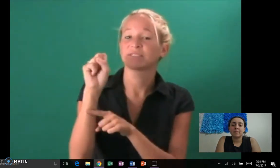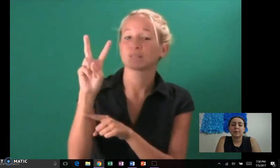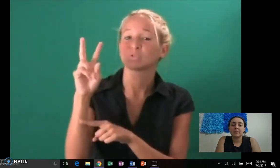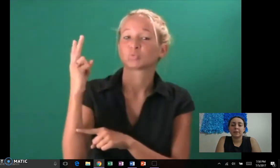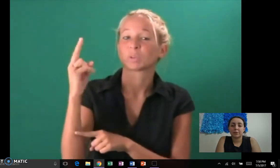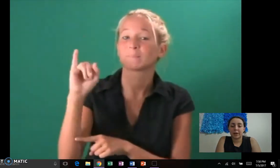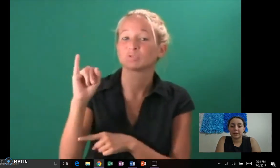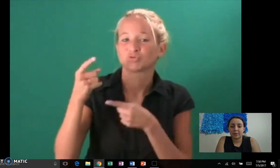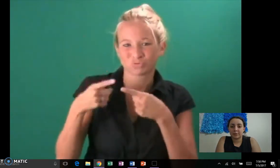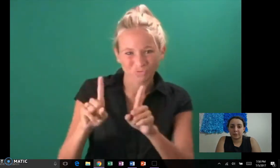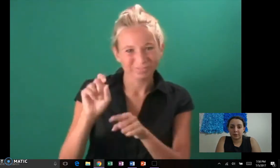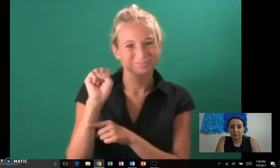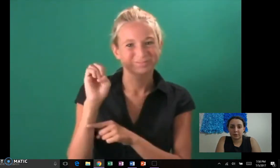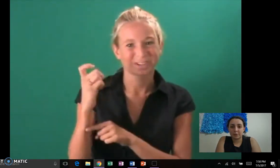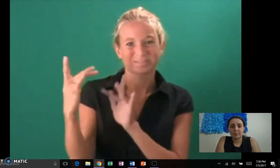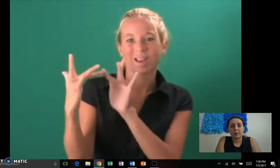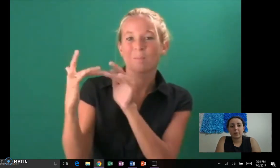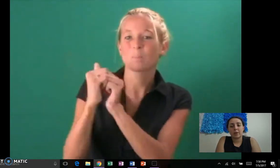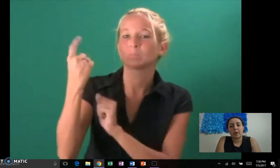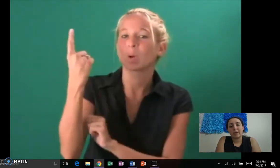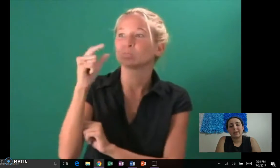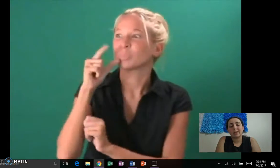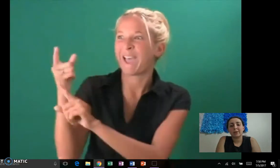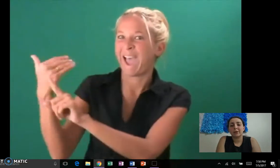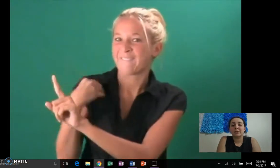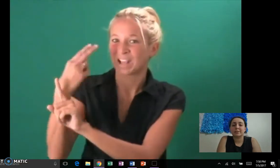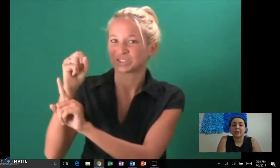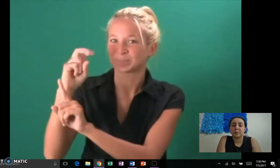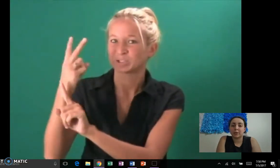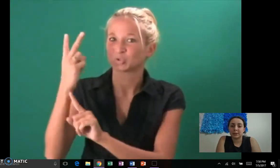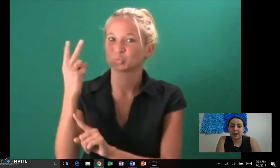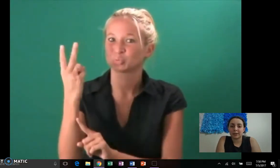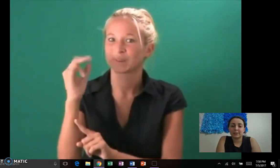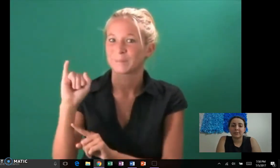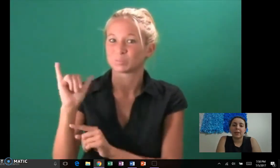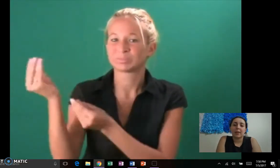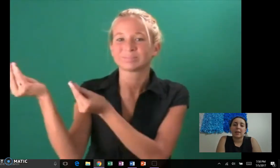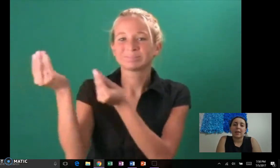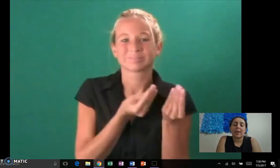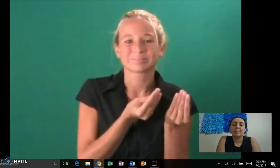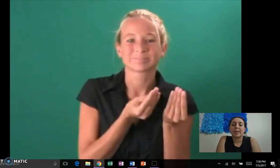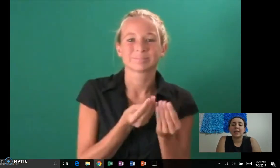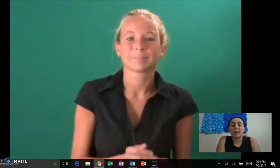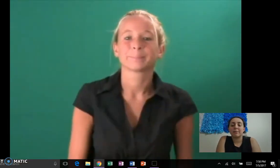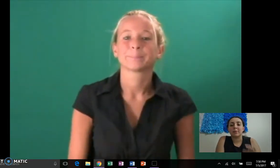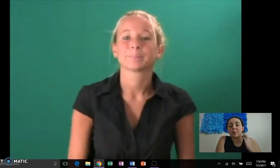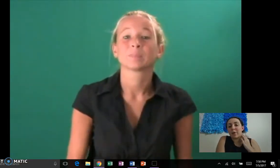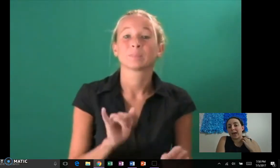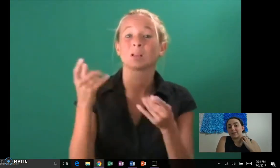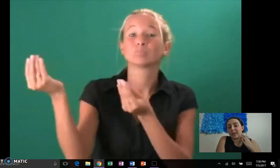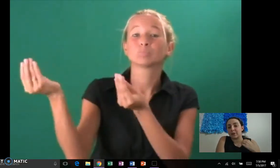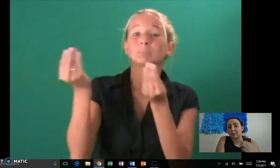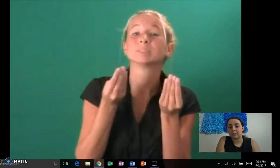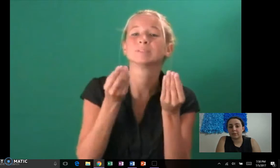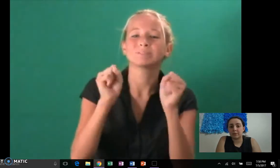A person can contract HSV2, and that can occur during sexual contact. And they can get it from someone who